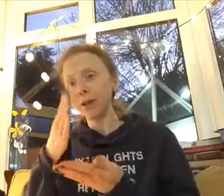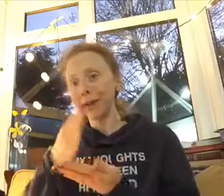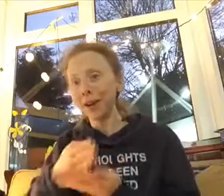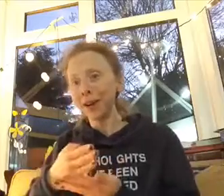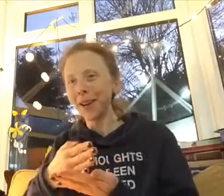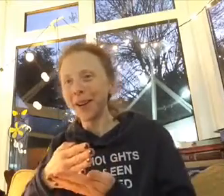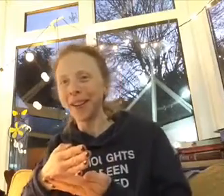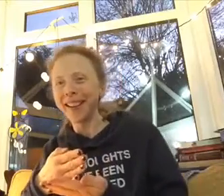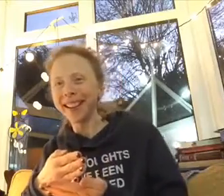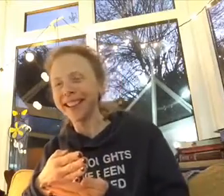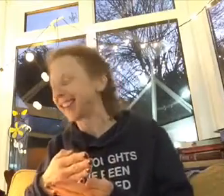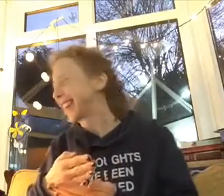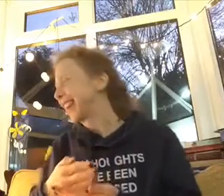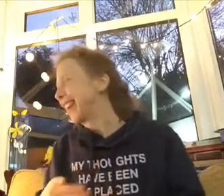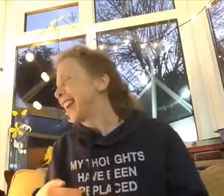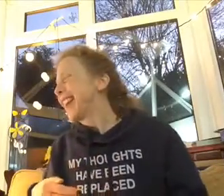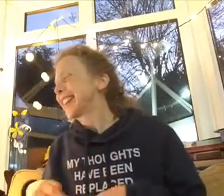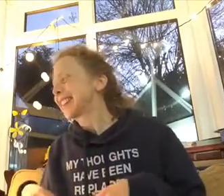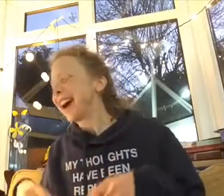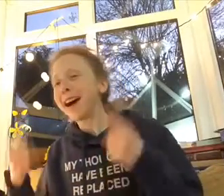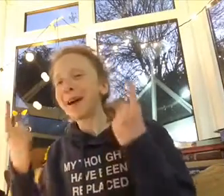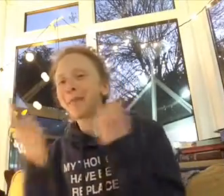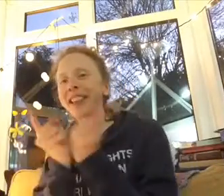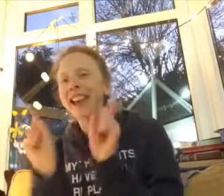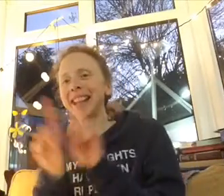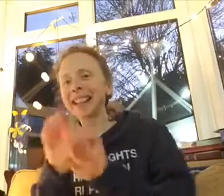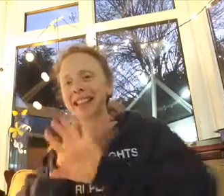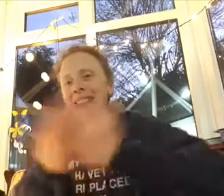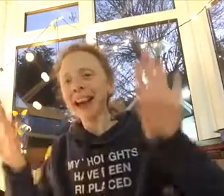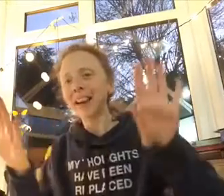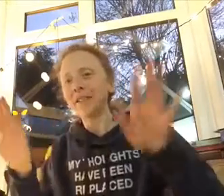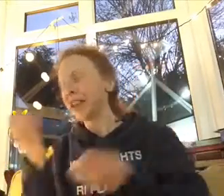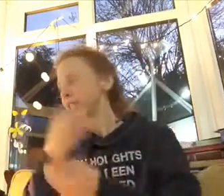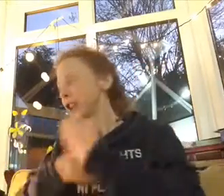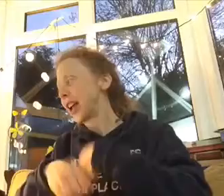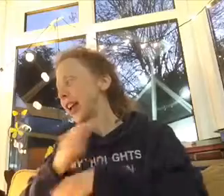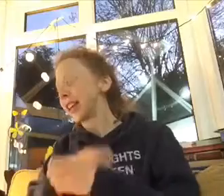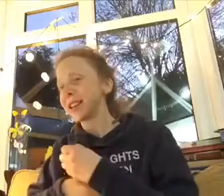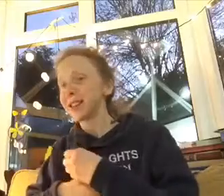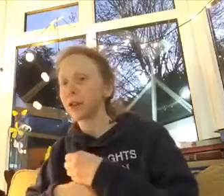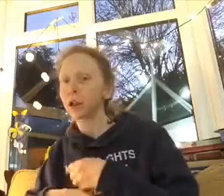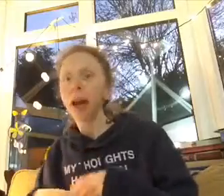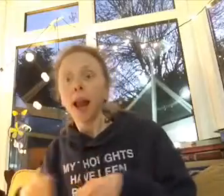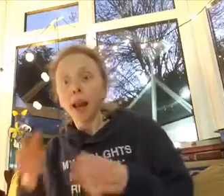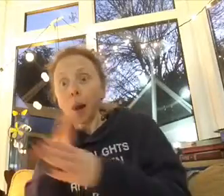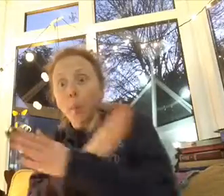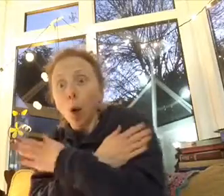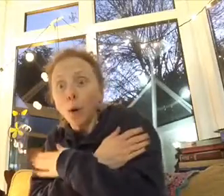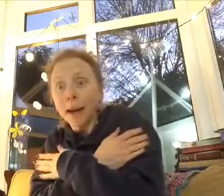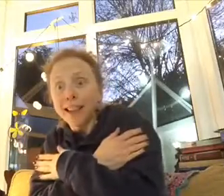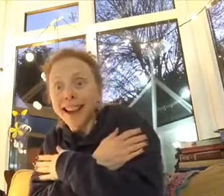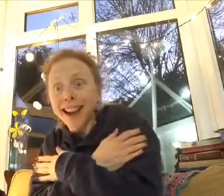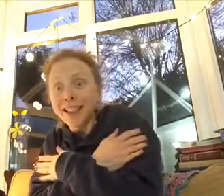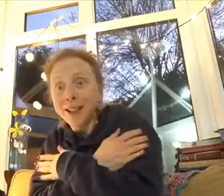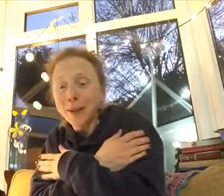some things never change I'm holding on tight to